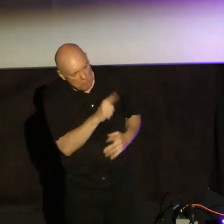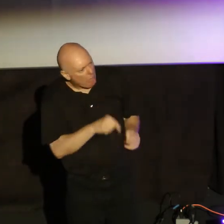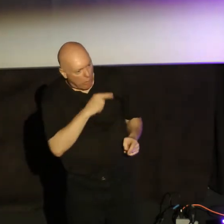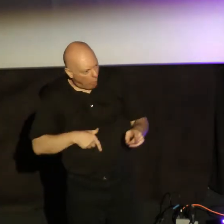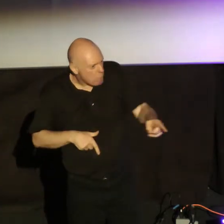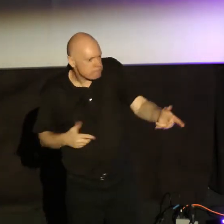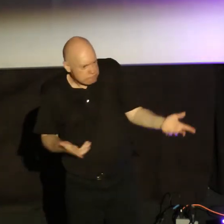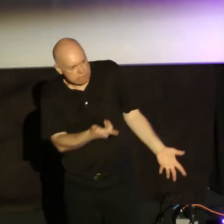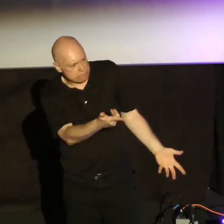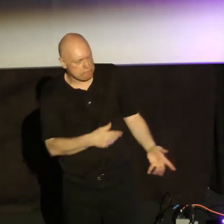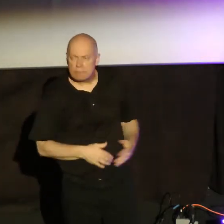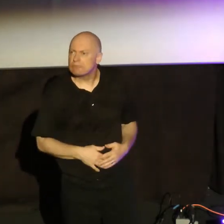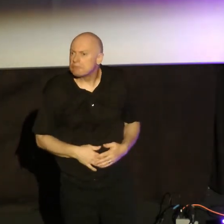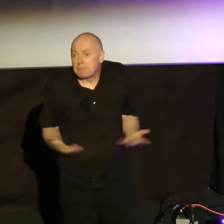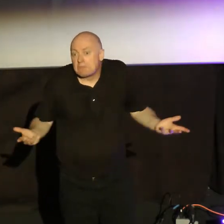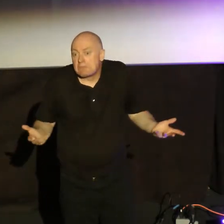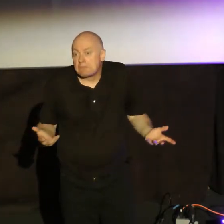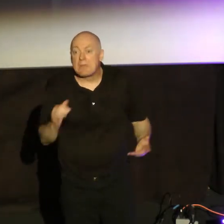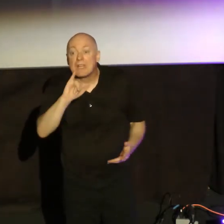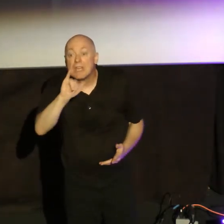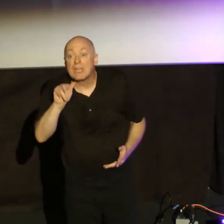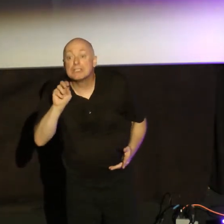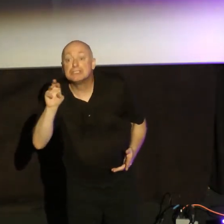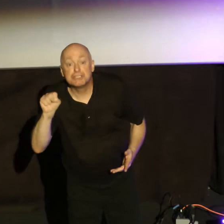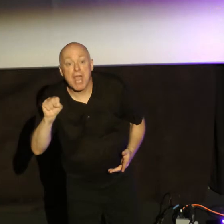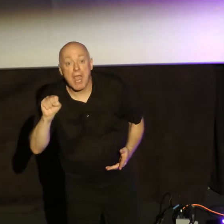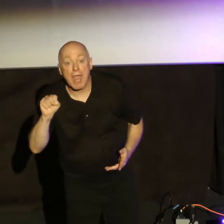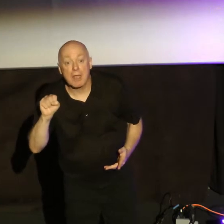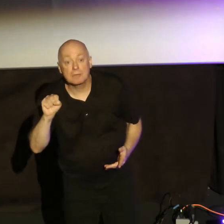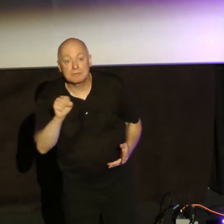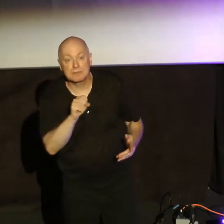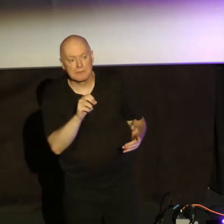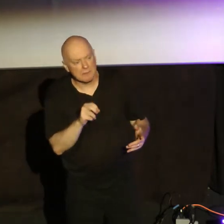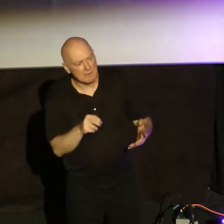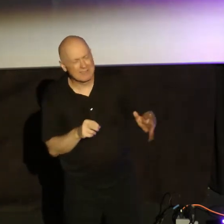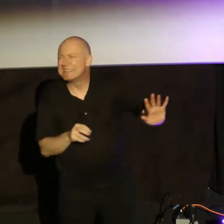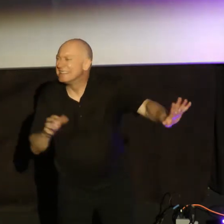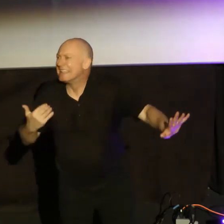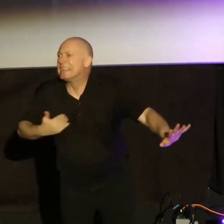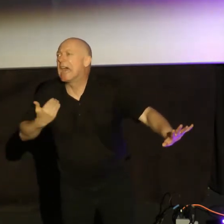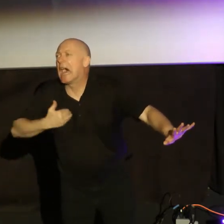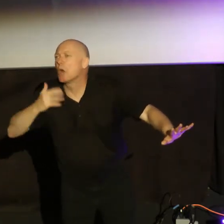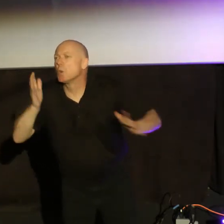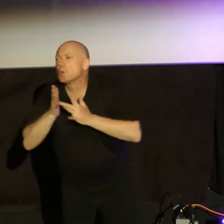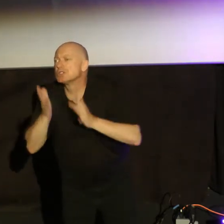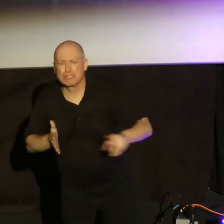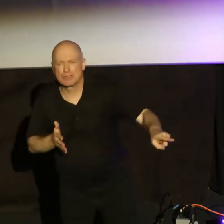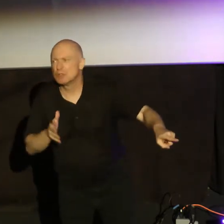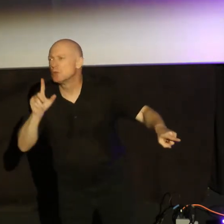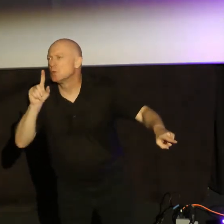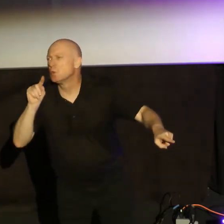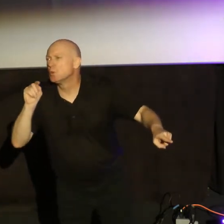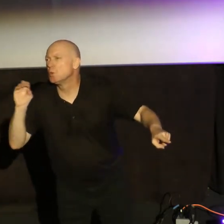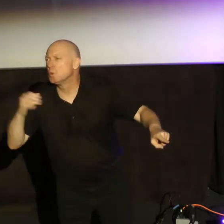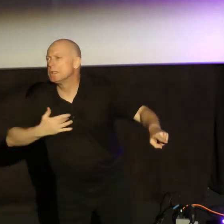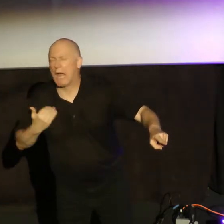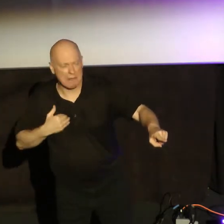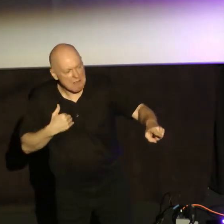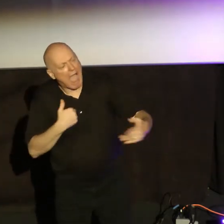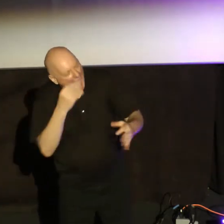know, and you know, James, you would just have to give them a break because they're kind of young. I mean, they're too young. I mean, they have faith, but come on, be